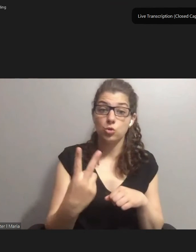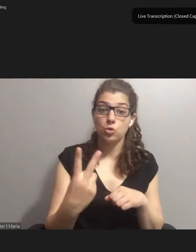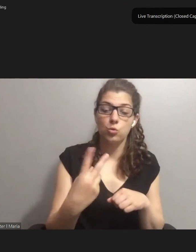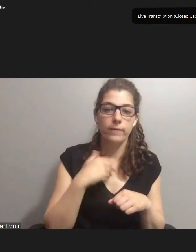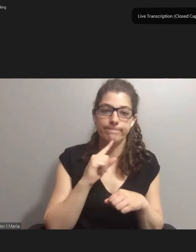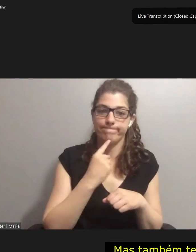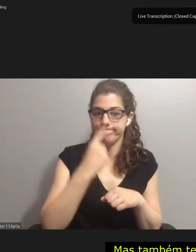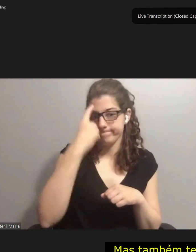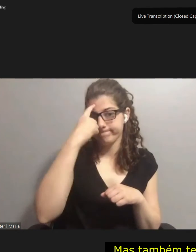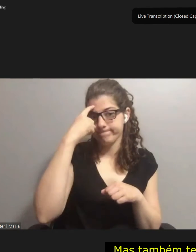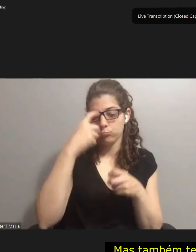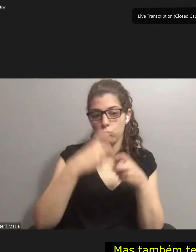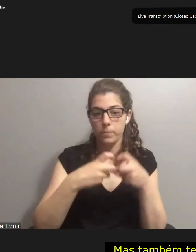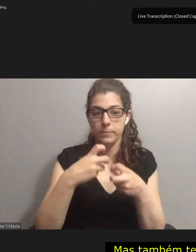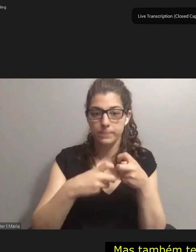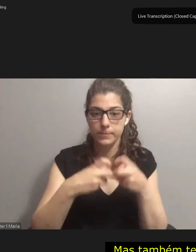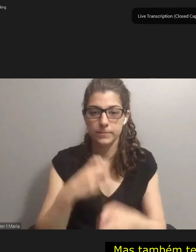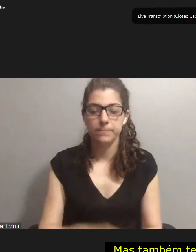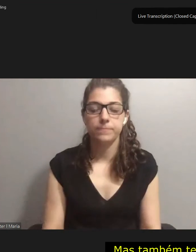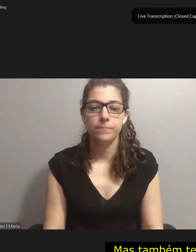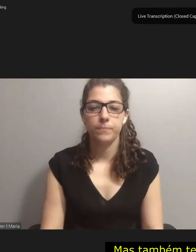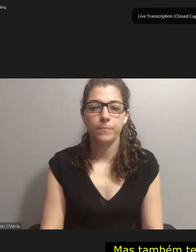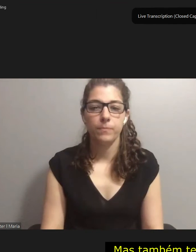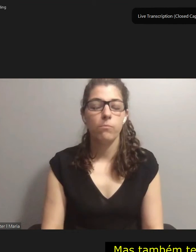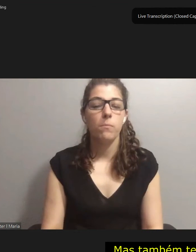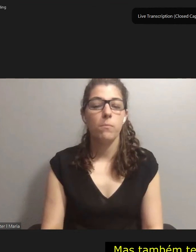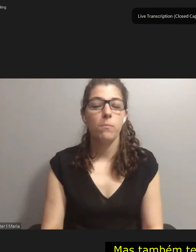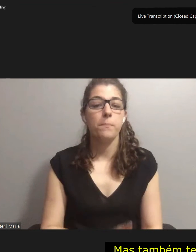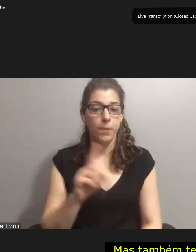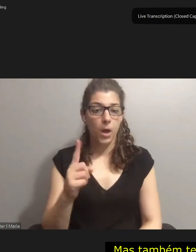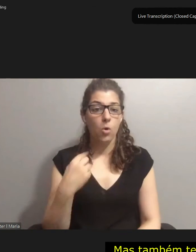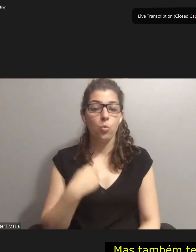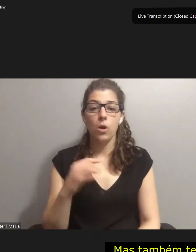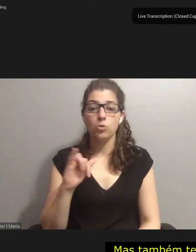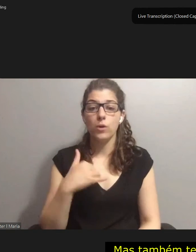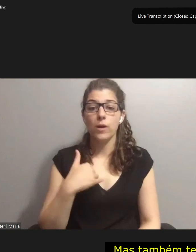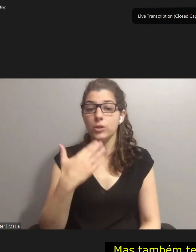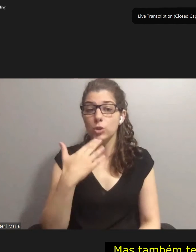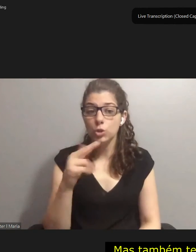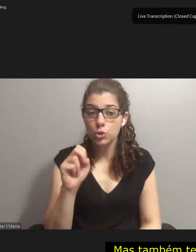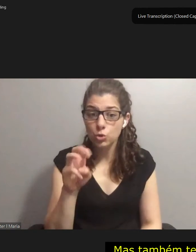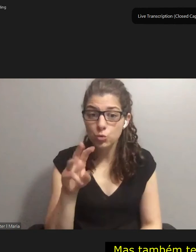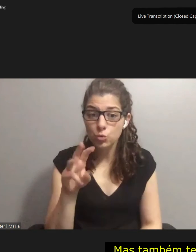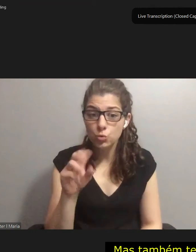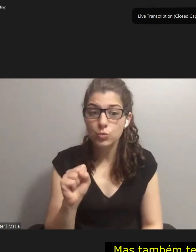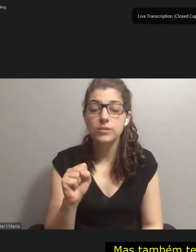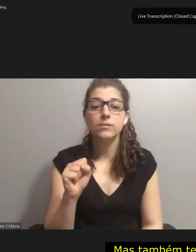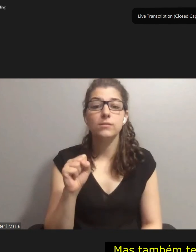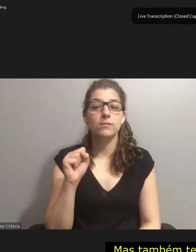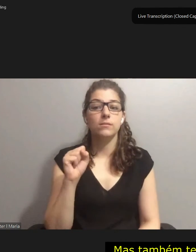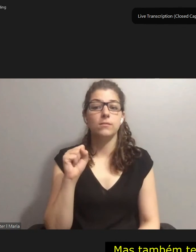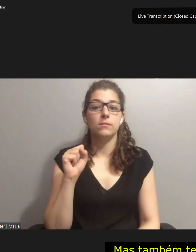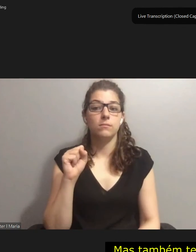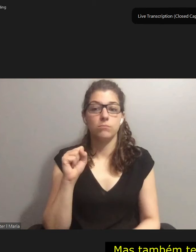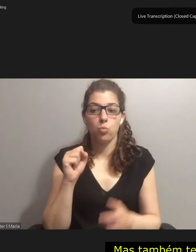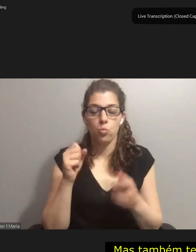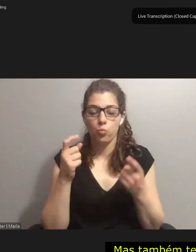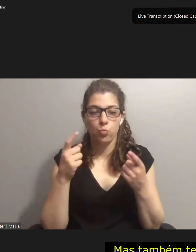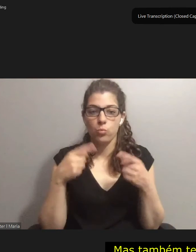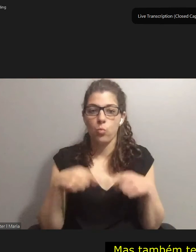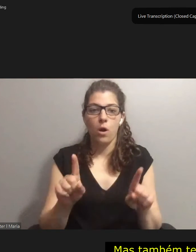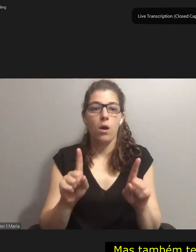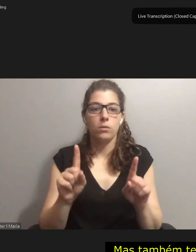problems. But we also have good news amidst the chaos. The